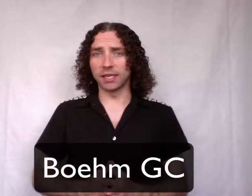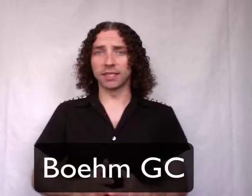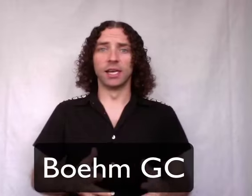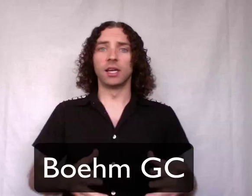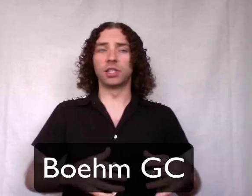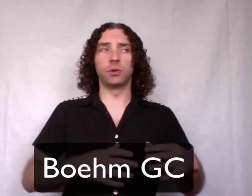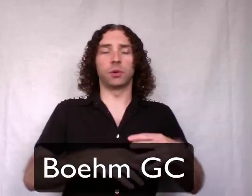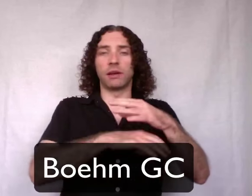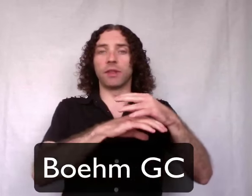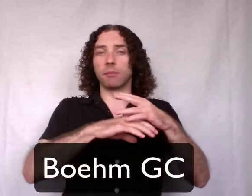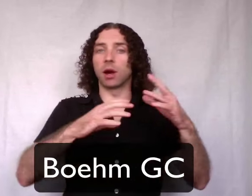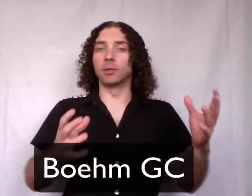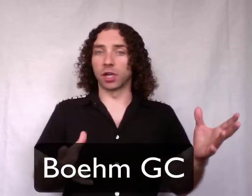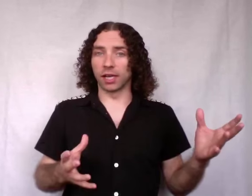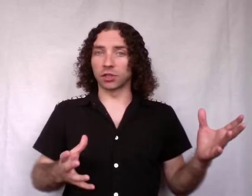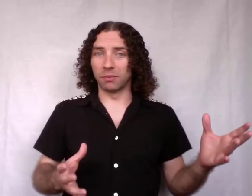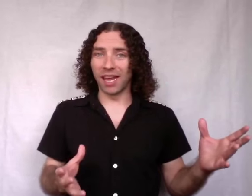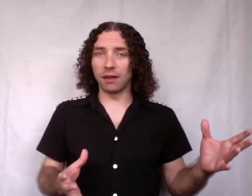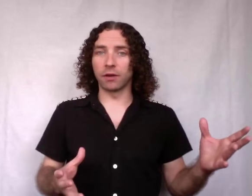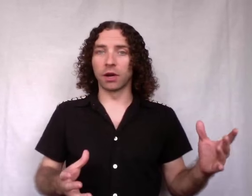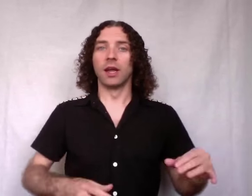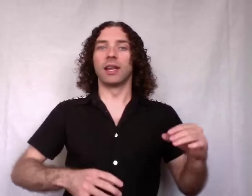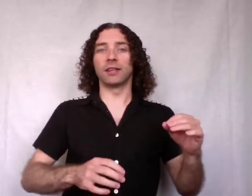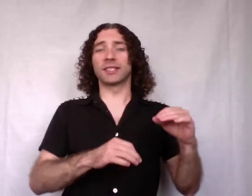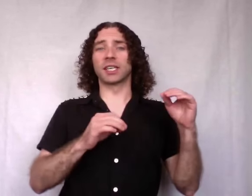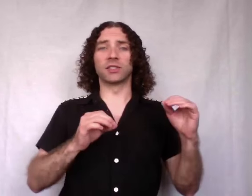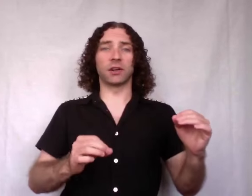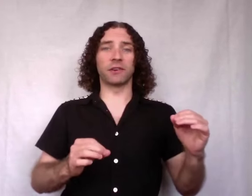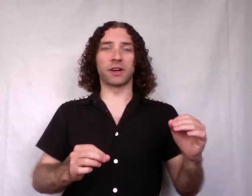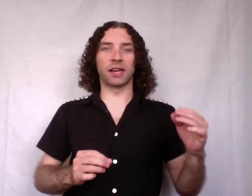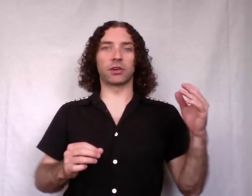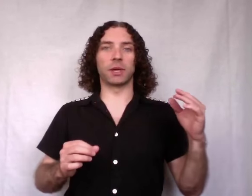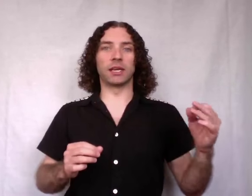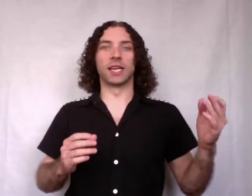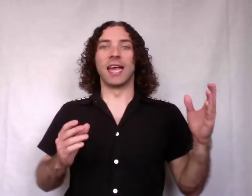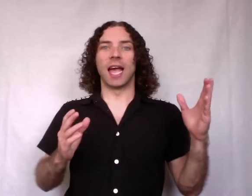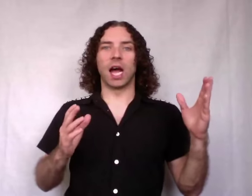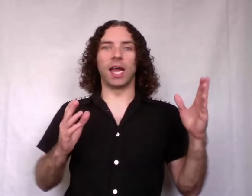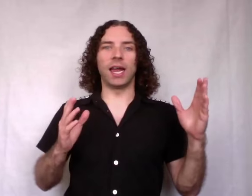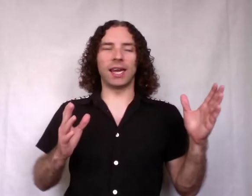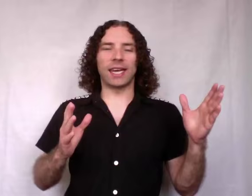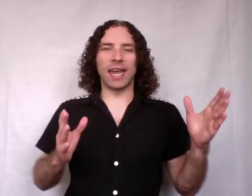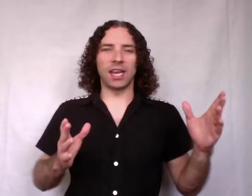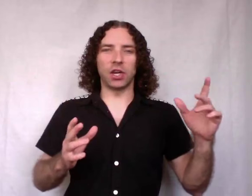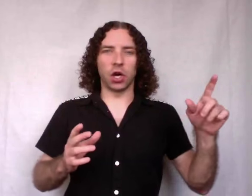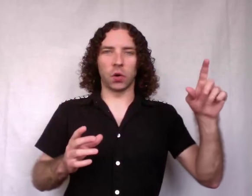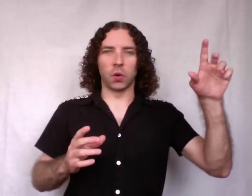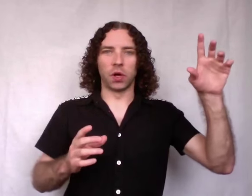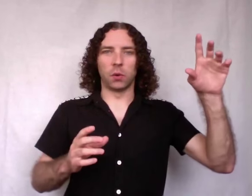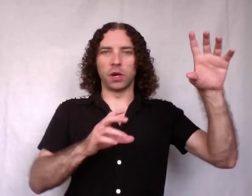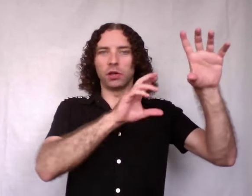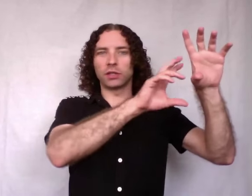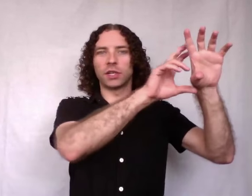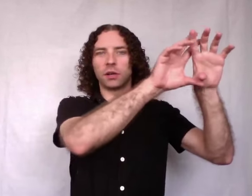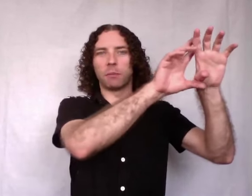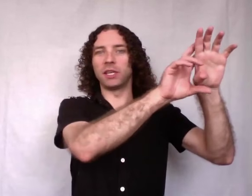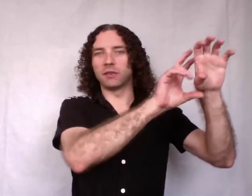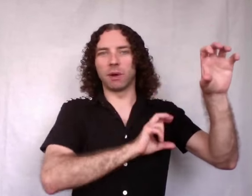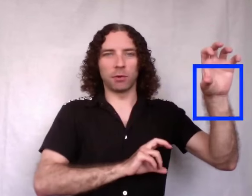to give them garbage collection behavior. Now this is a conservative collector because it can't know when it looks at a piece of memory